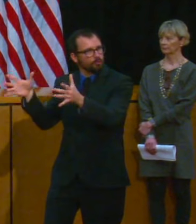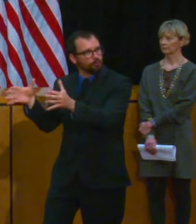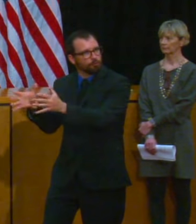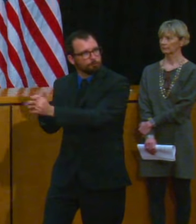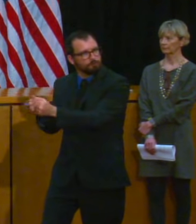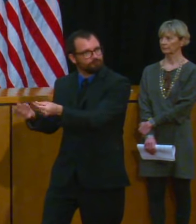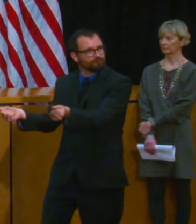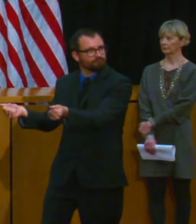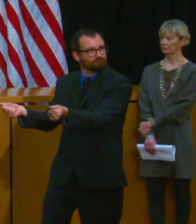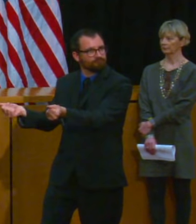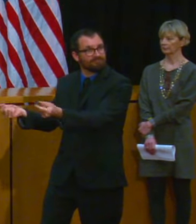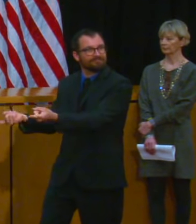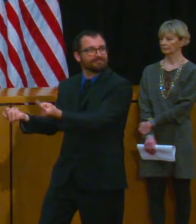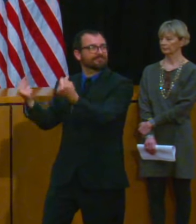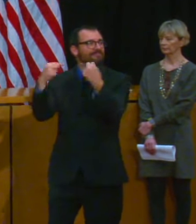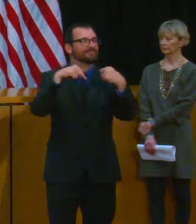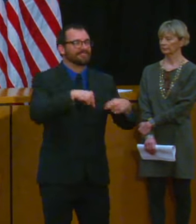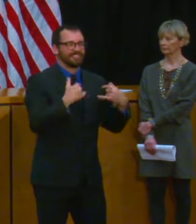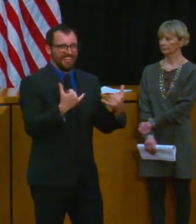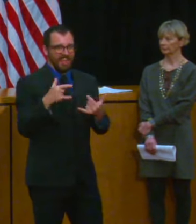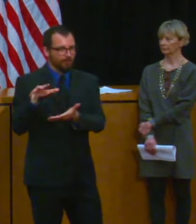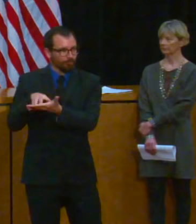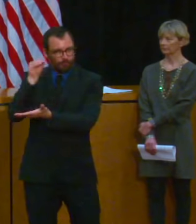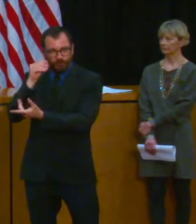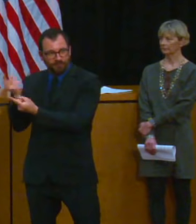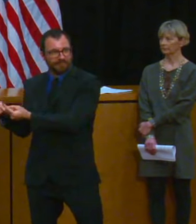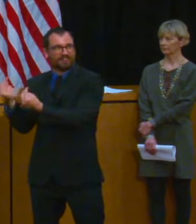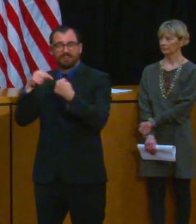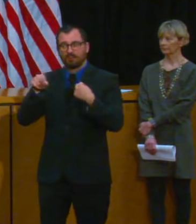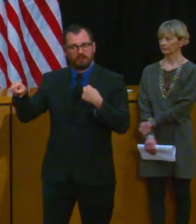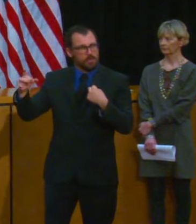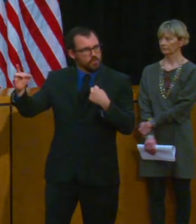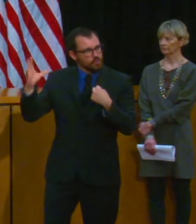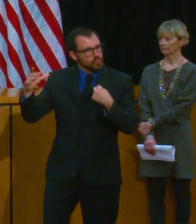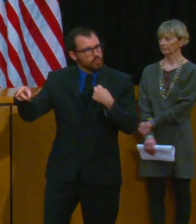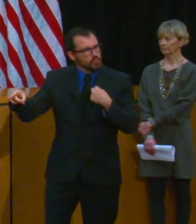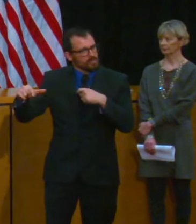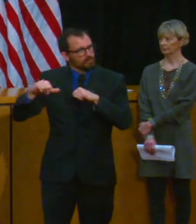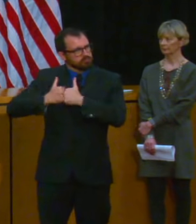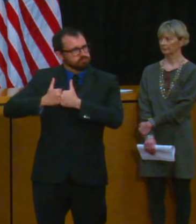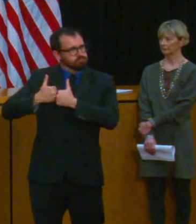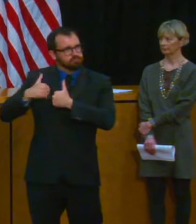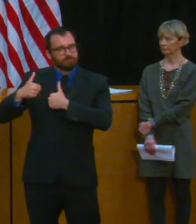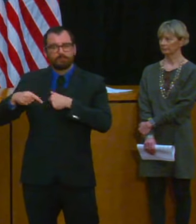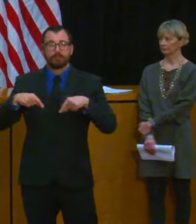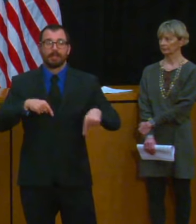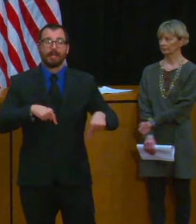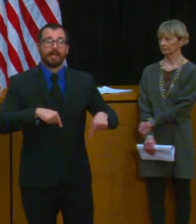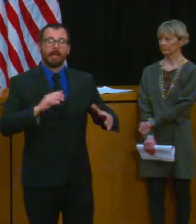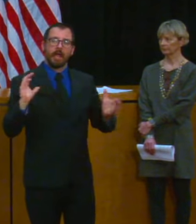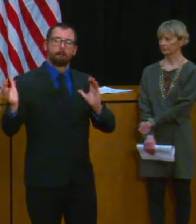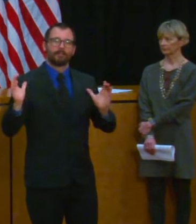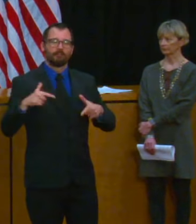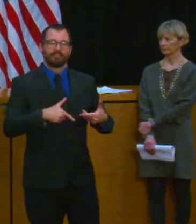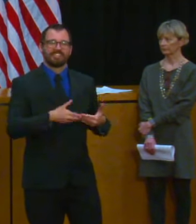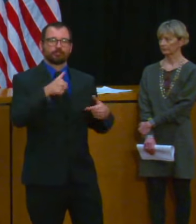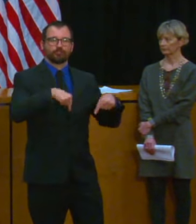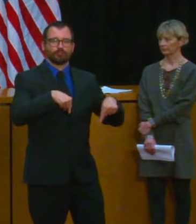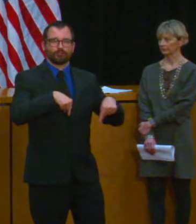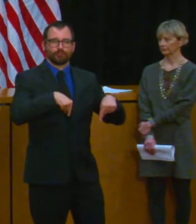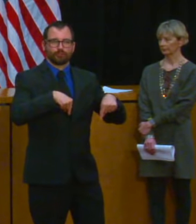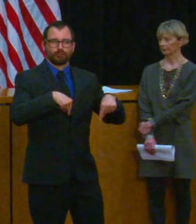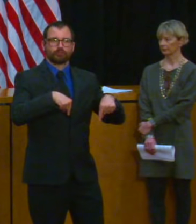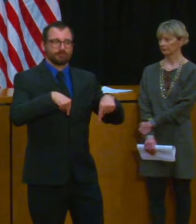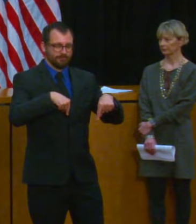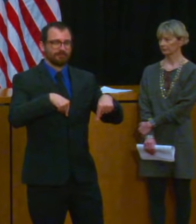than they would be here in Massachusetts we believe this tracing program is a key element toward not only stopping the spread